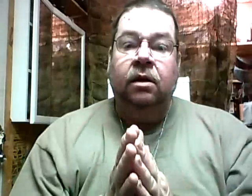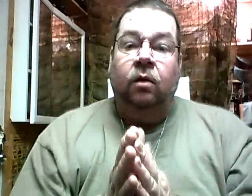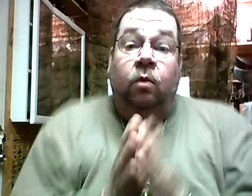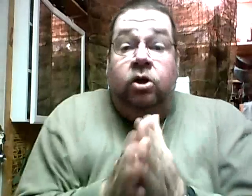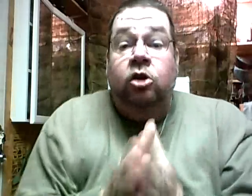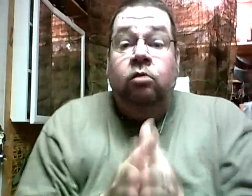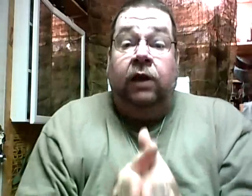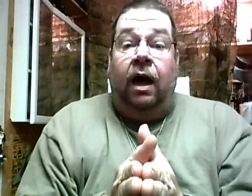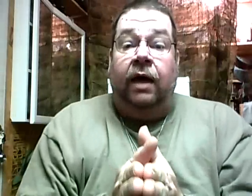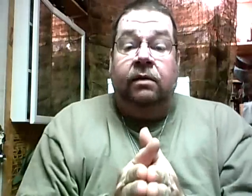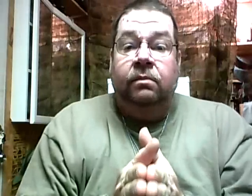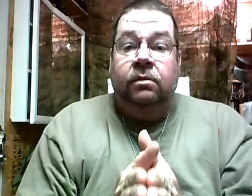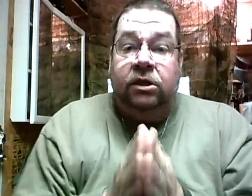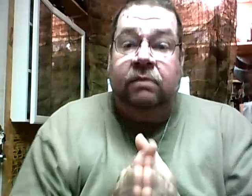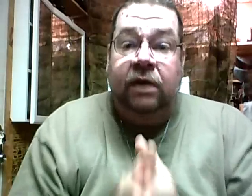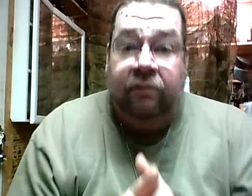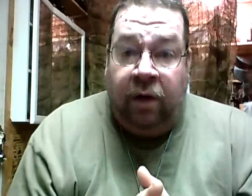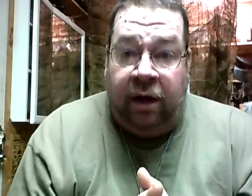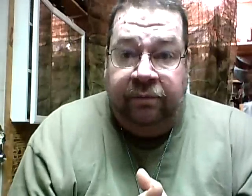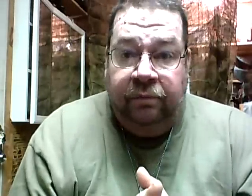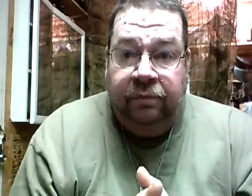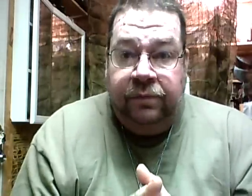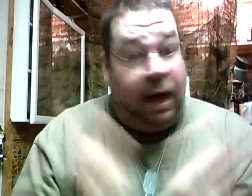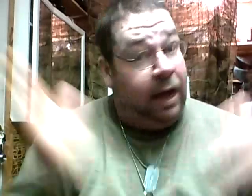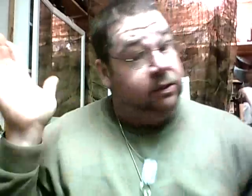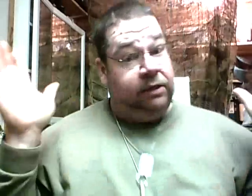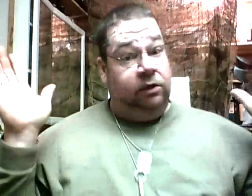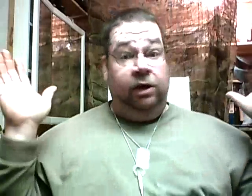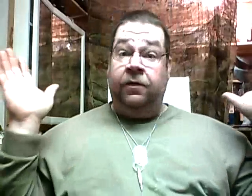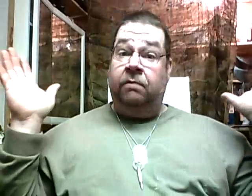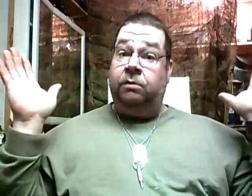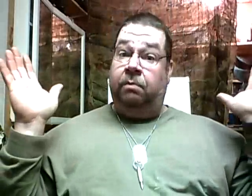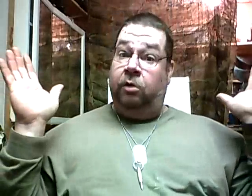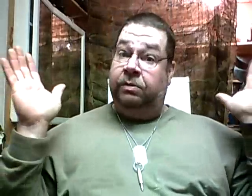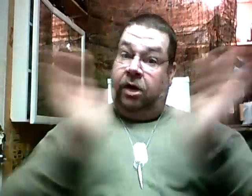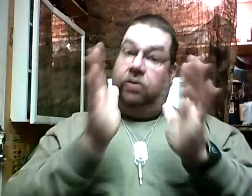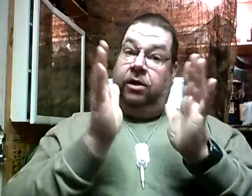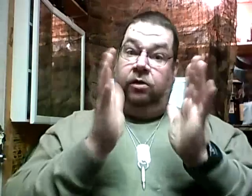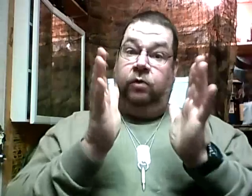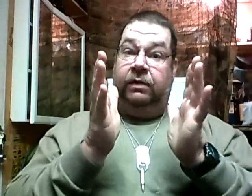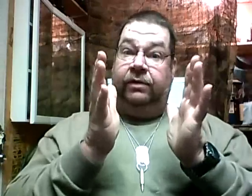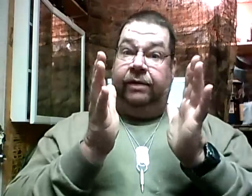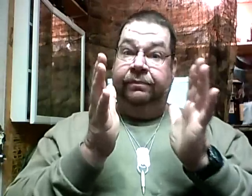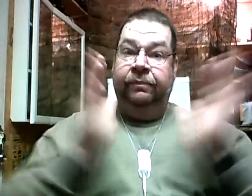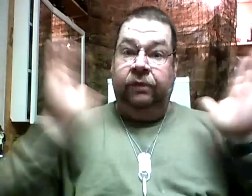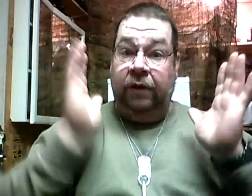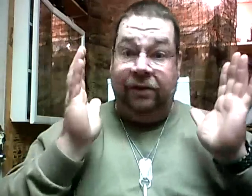what you would like to see me give away. I see. That's a little different than most people. Most people say, hell, here's what I'm giving away. Either